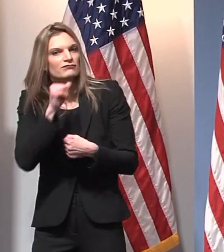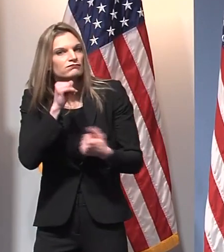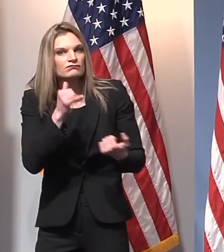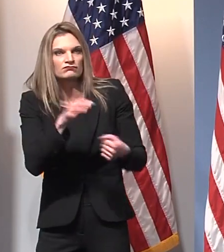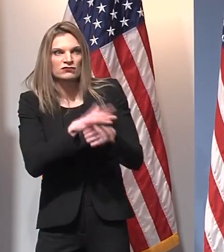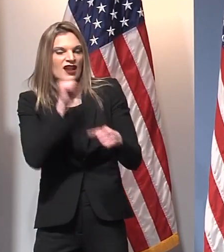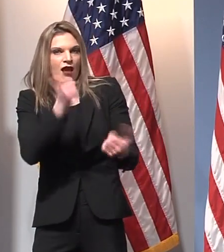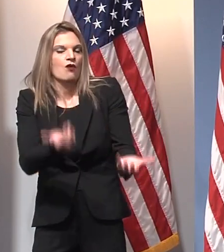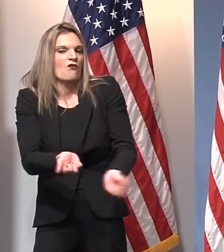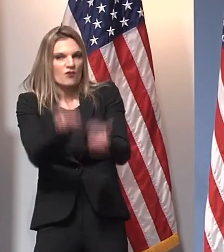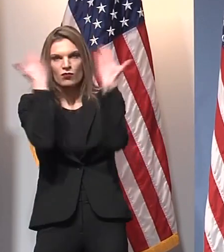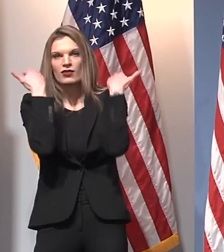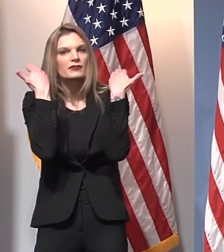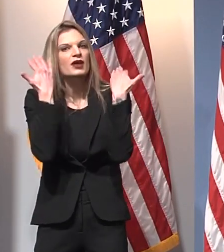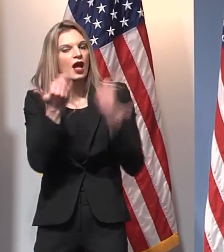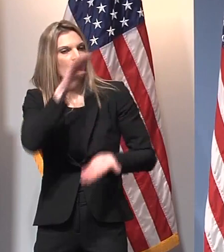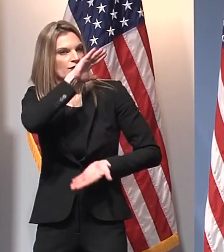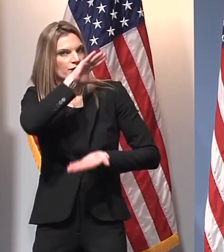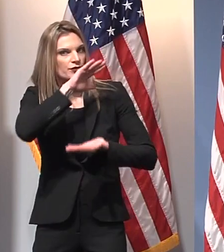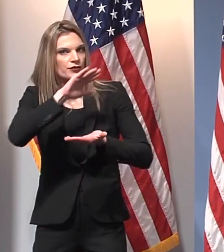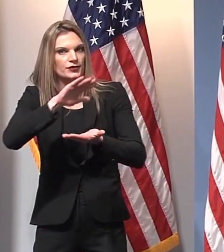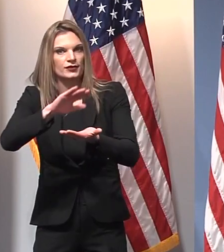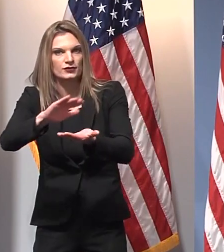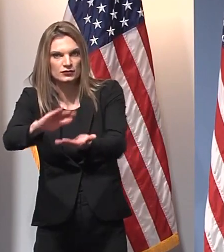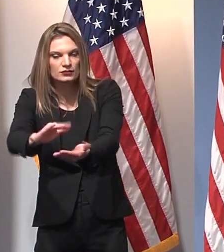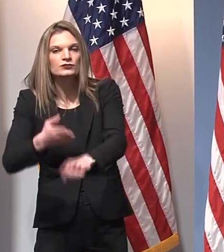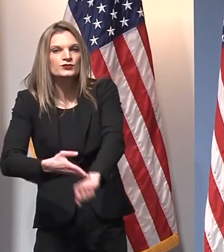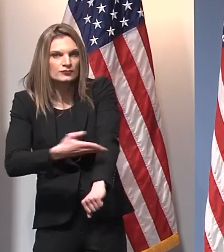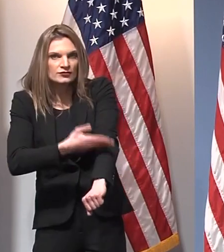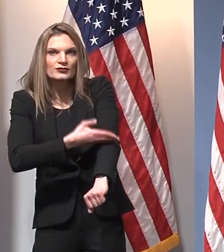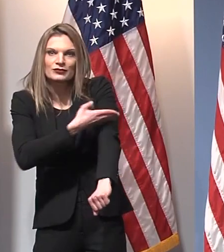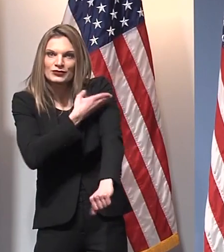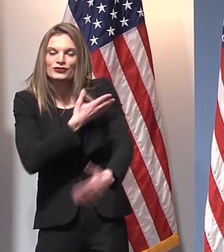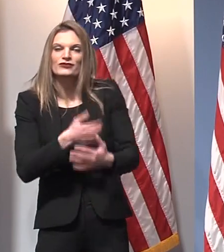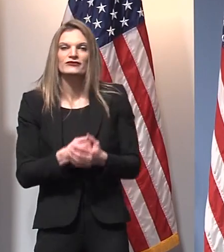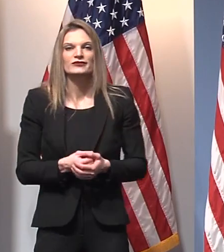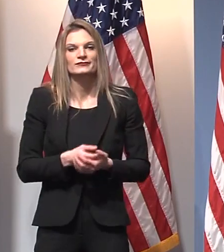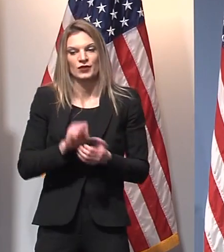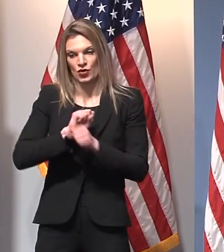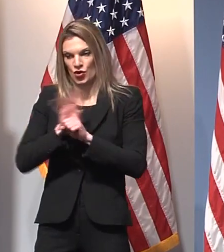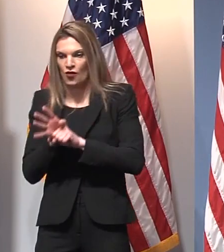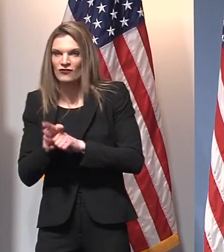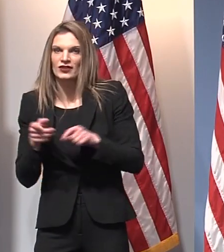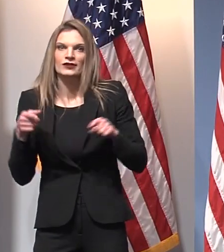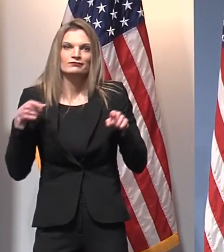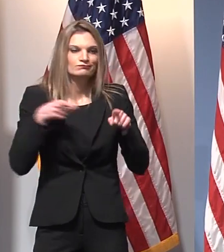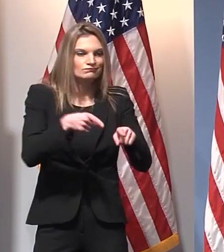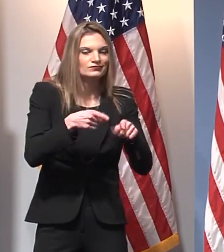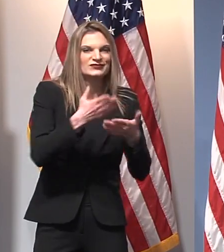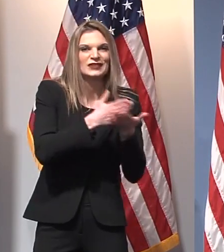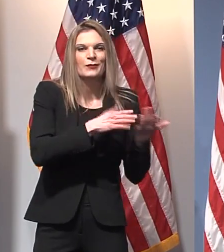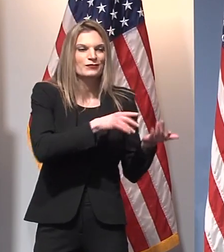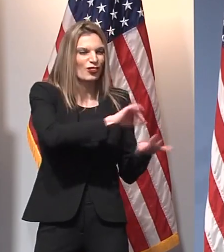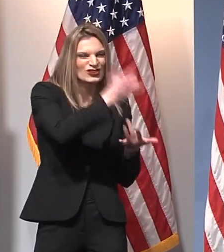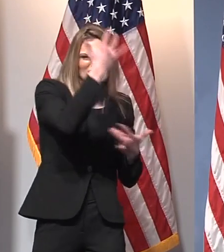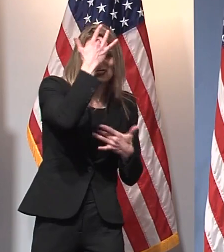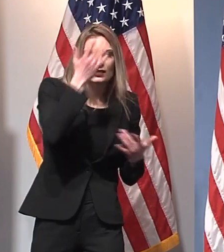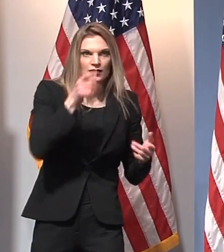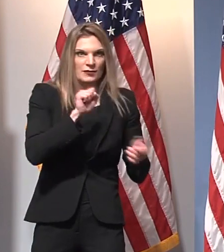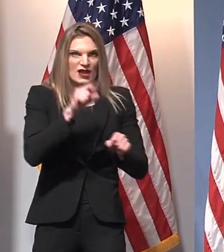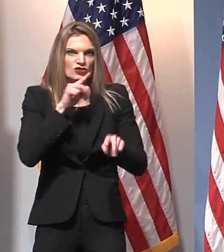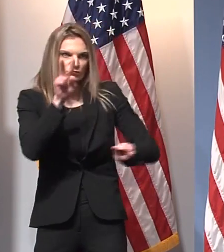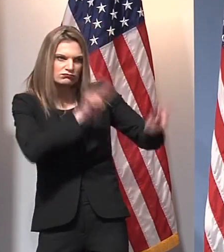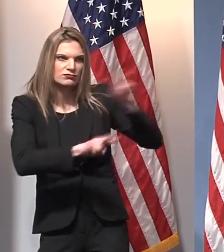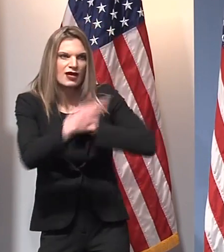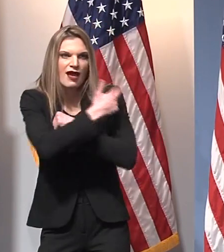feeling overwhelmed with the number of patients that they have coming in, both COVID and non-COVID. So as we